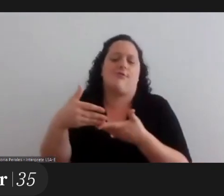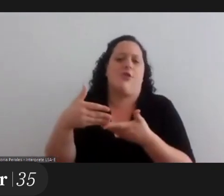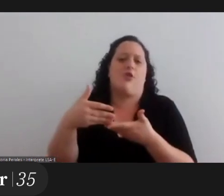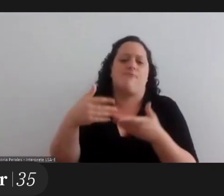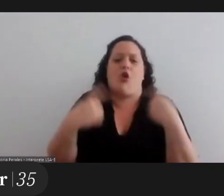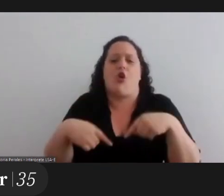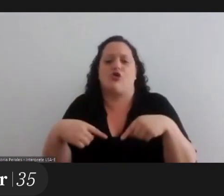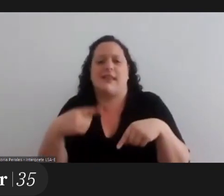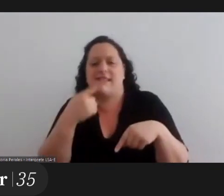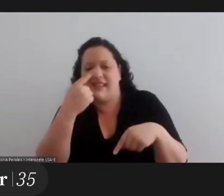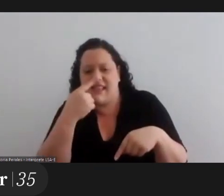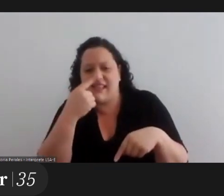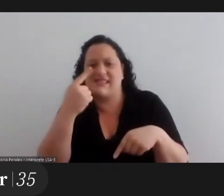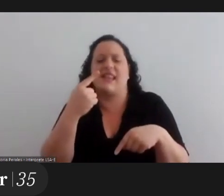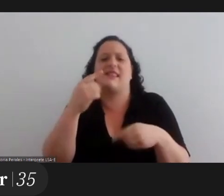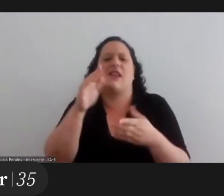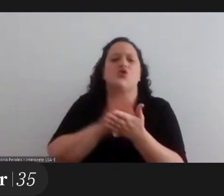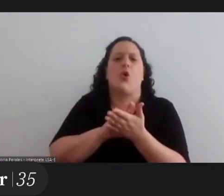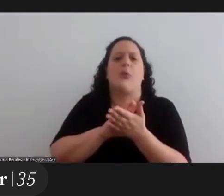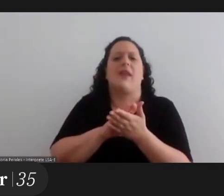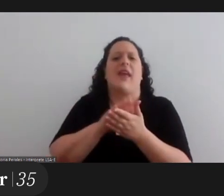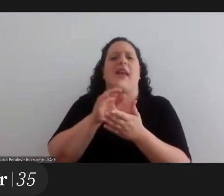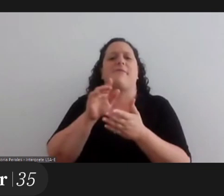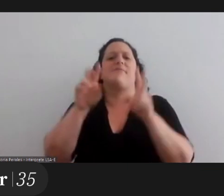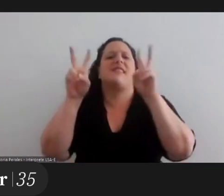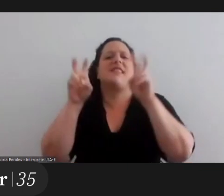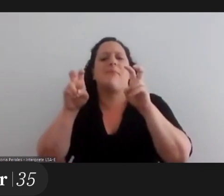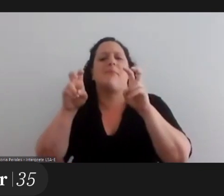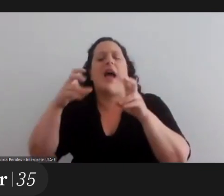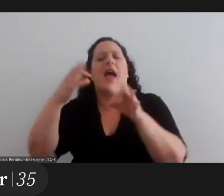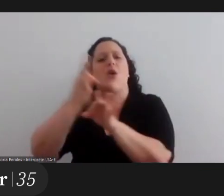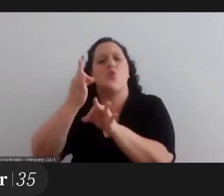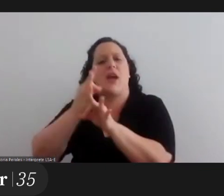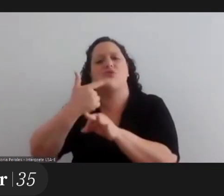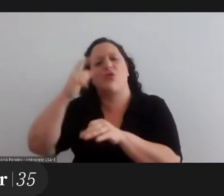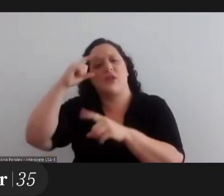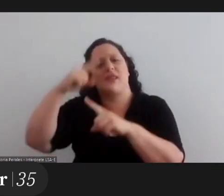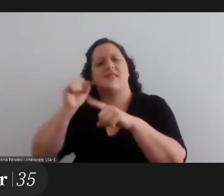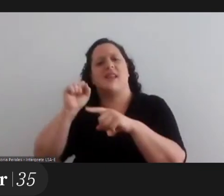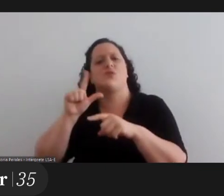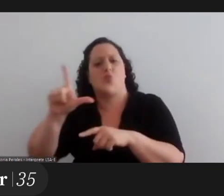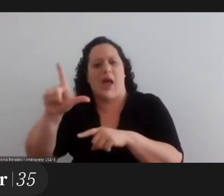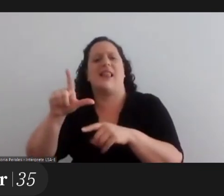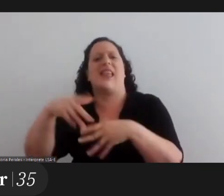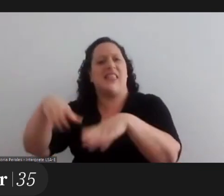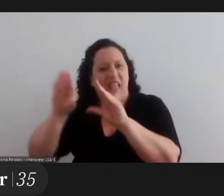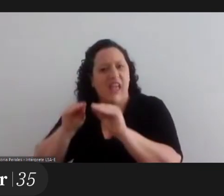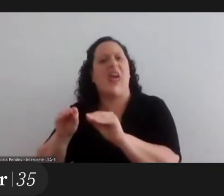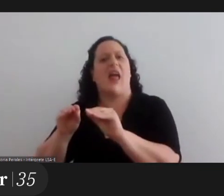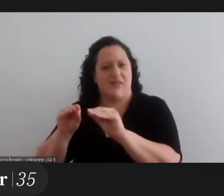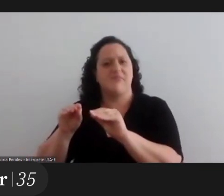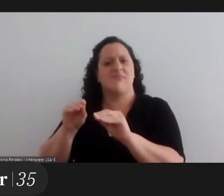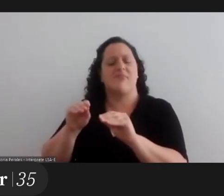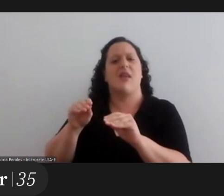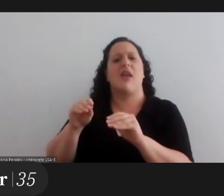some interesting comments that what we see in terms of se initial sex ed cynthia